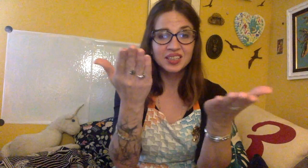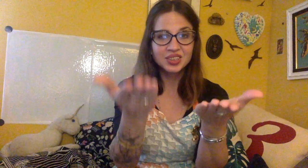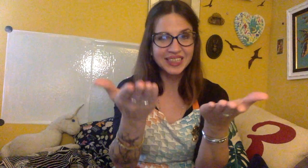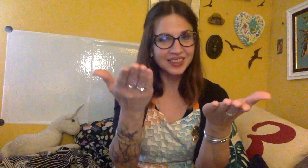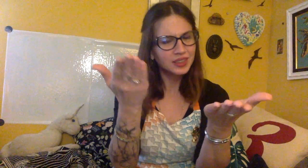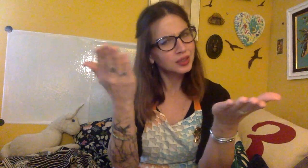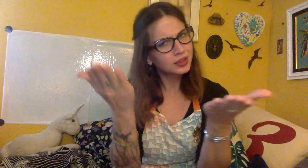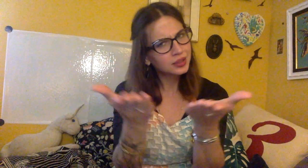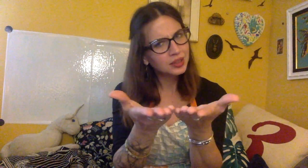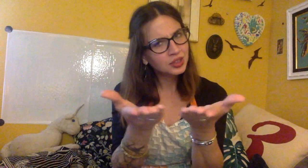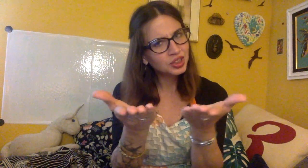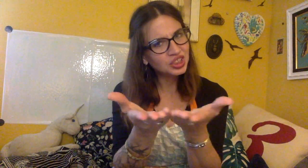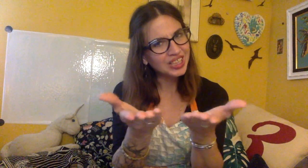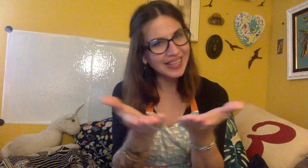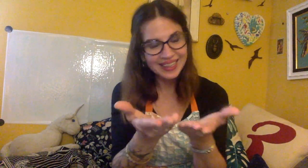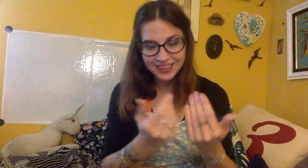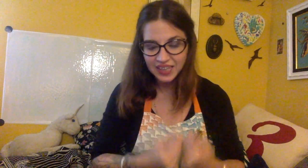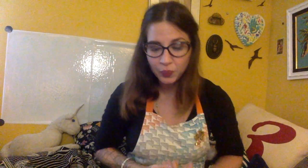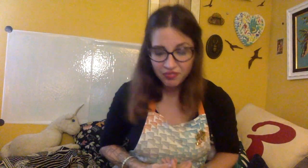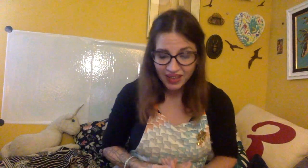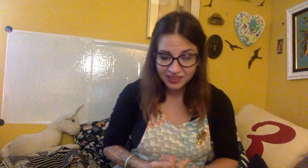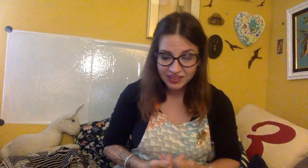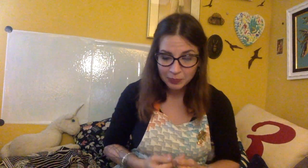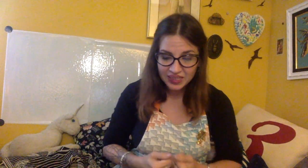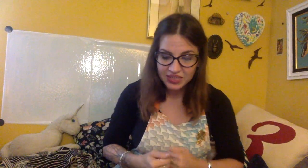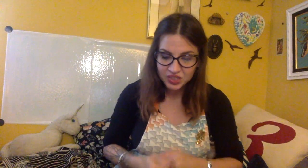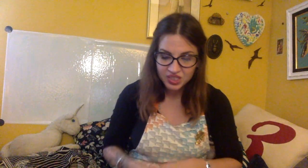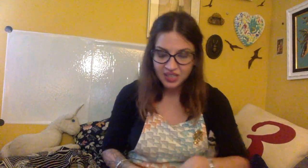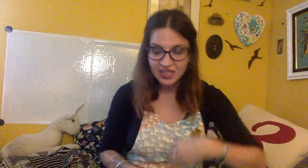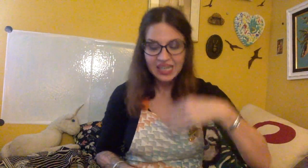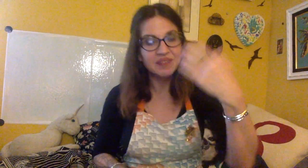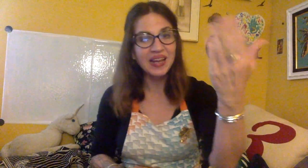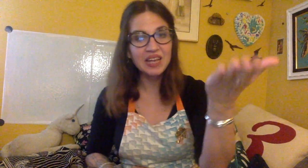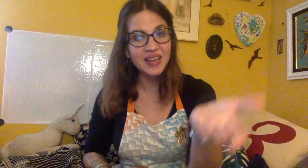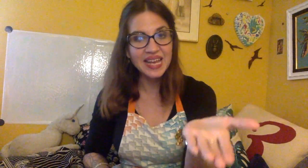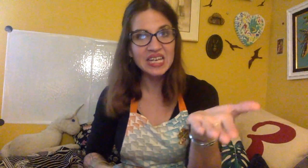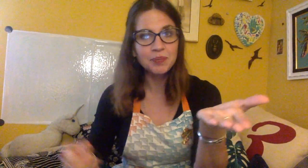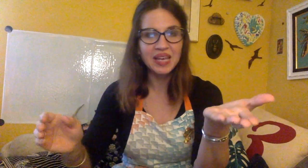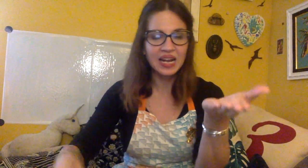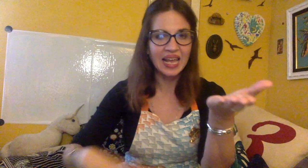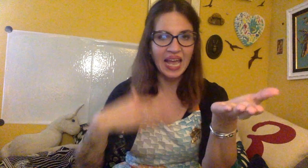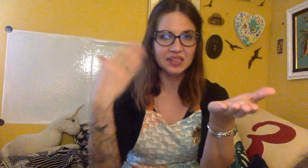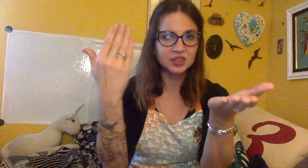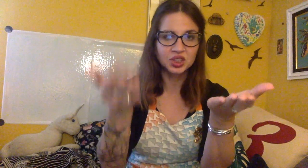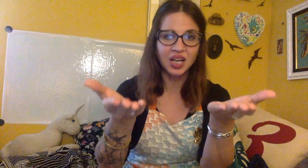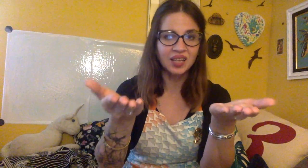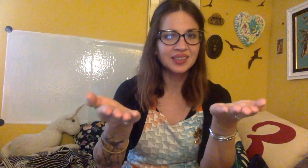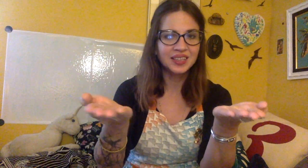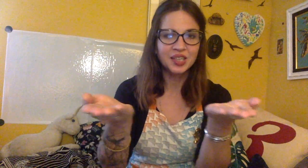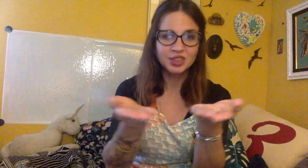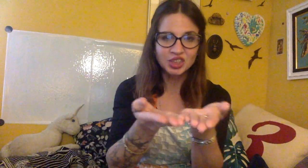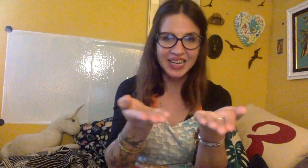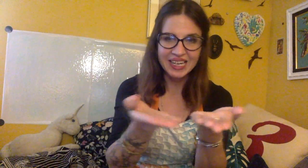chuh, shell. Like we find at the beach. If I have amp and I add a chuh, champ.